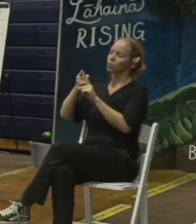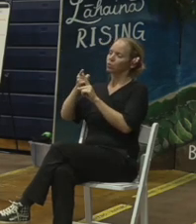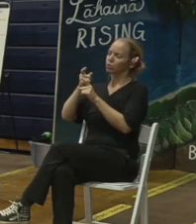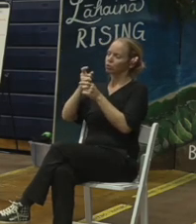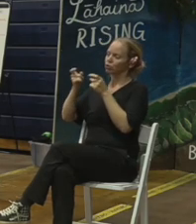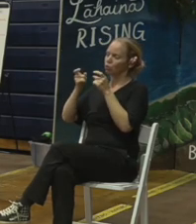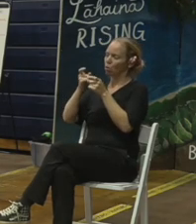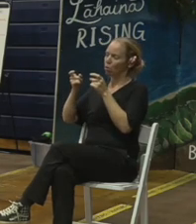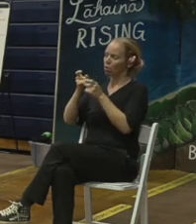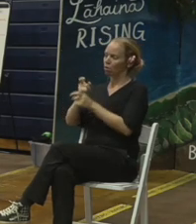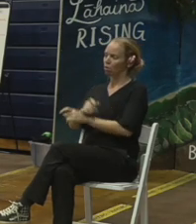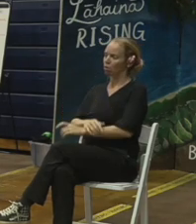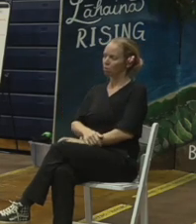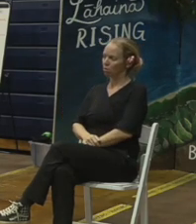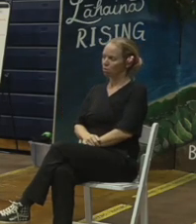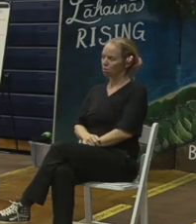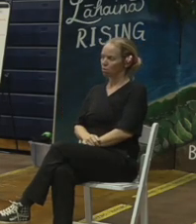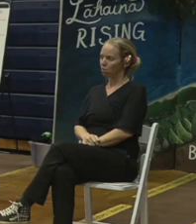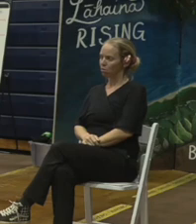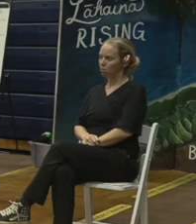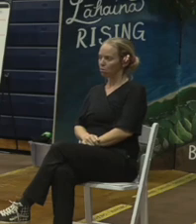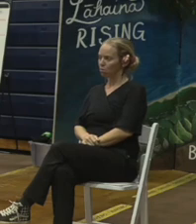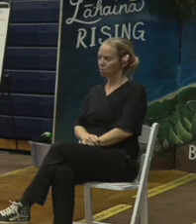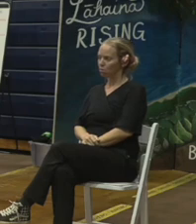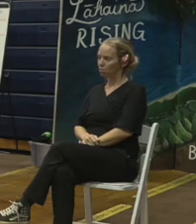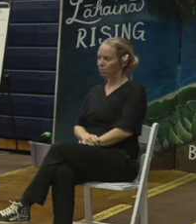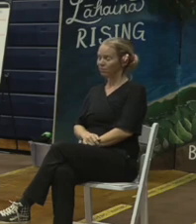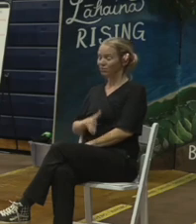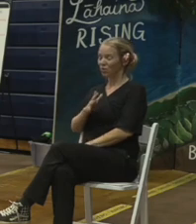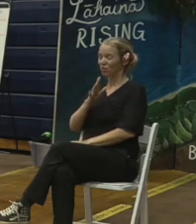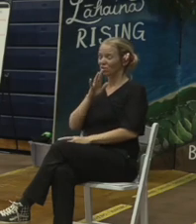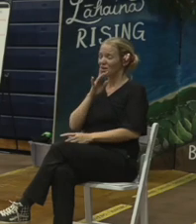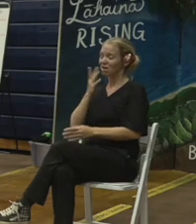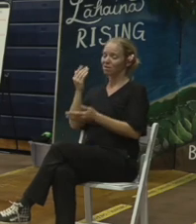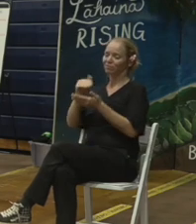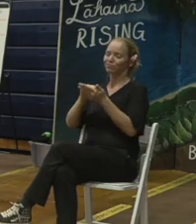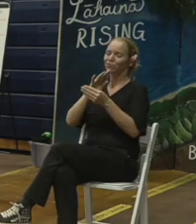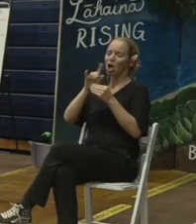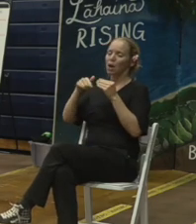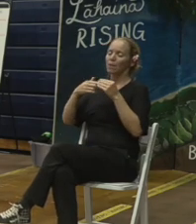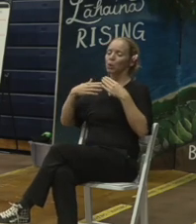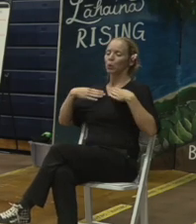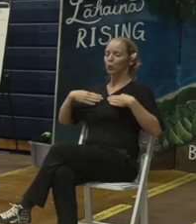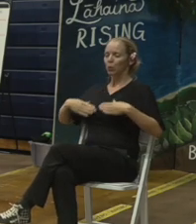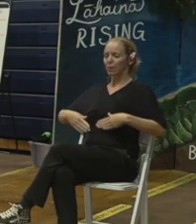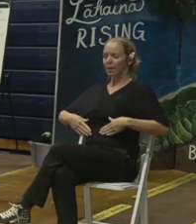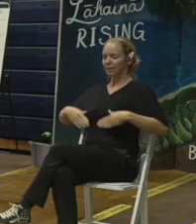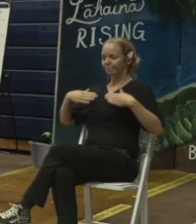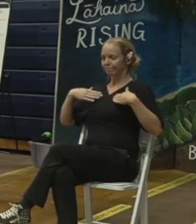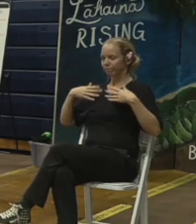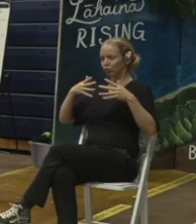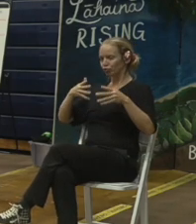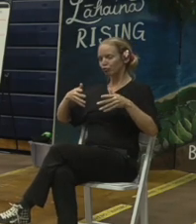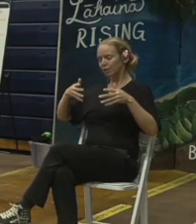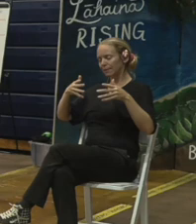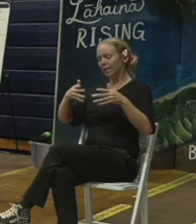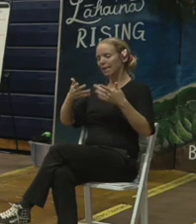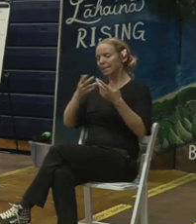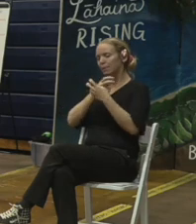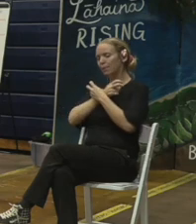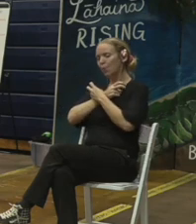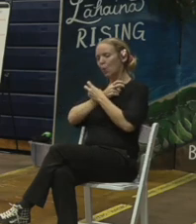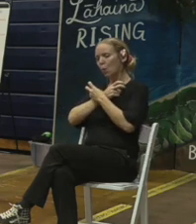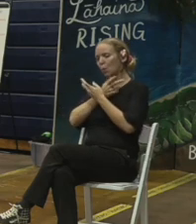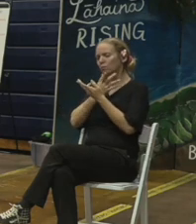there's a question about human remains is it possible to separately collect culturally significant